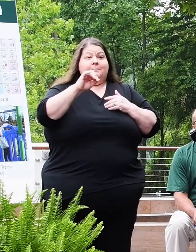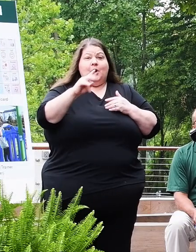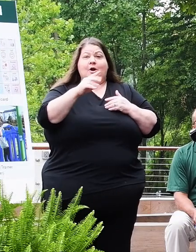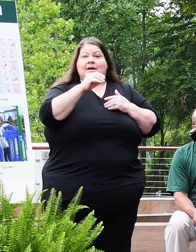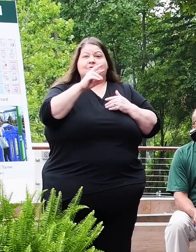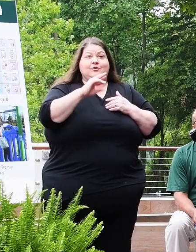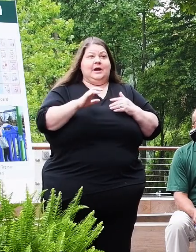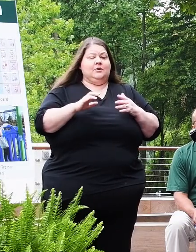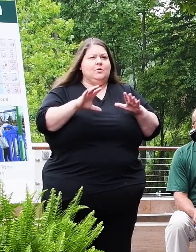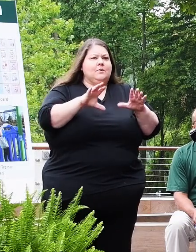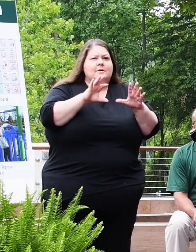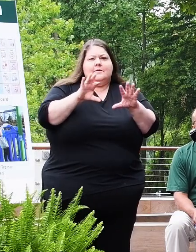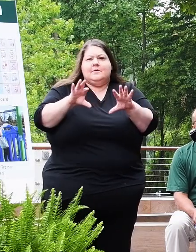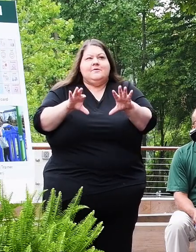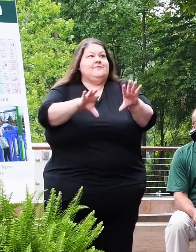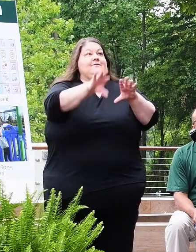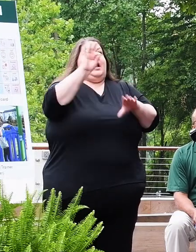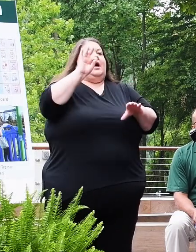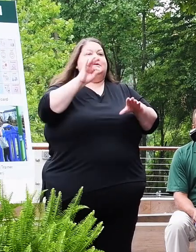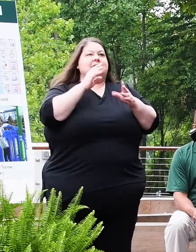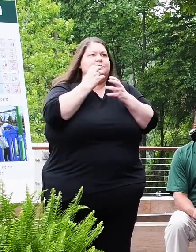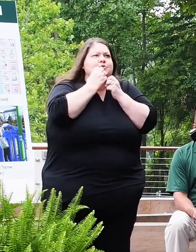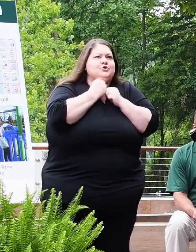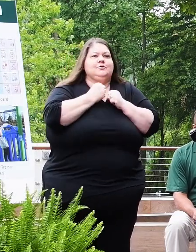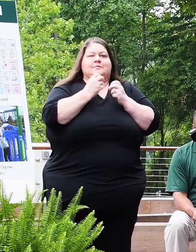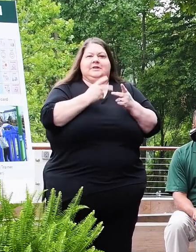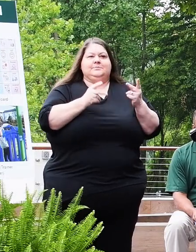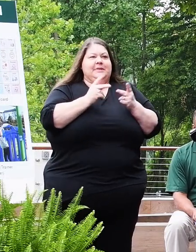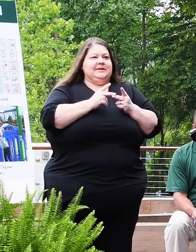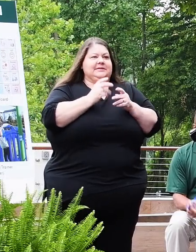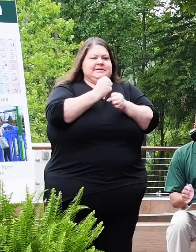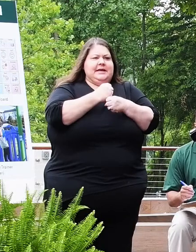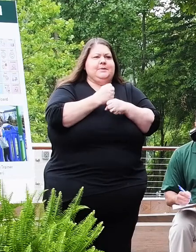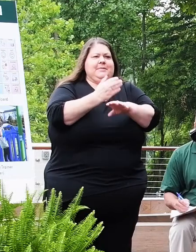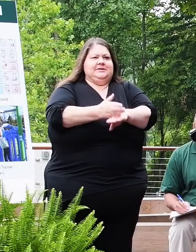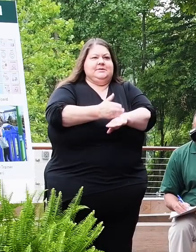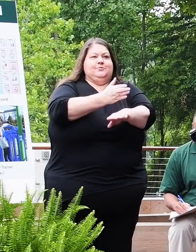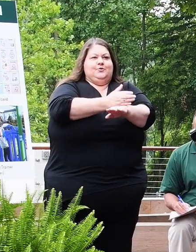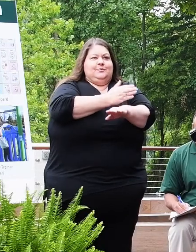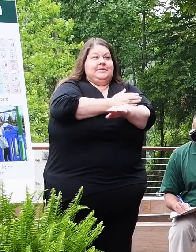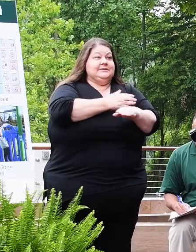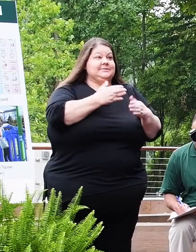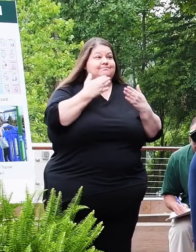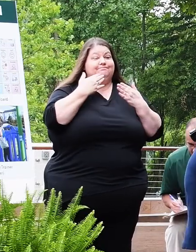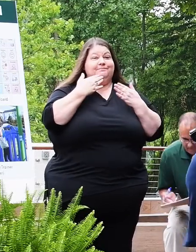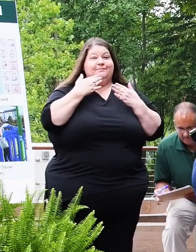finds these places, preserves these places and makes them even better. Thank you.